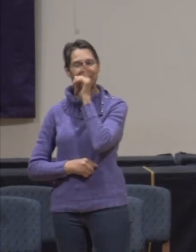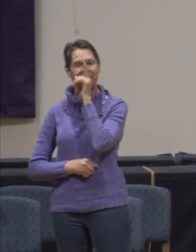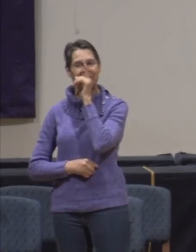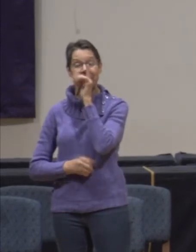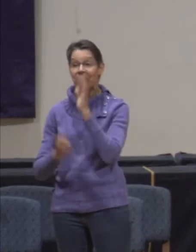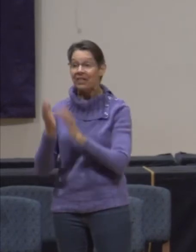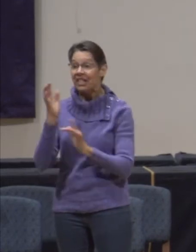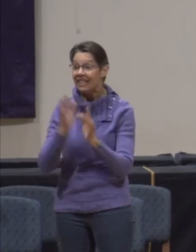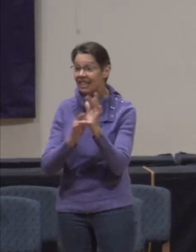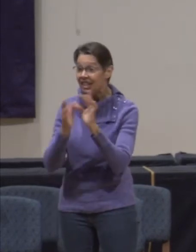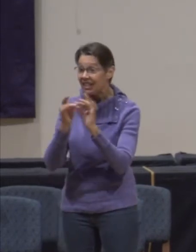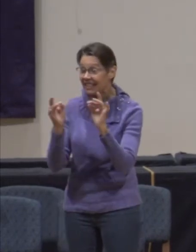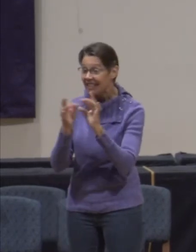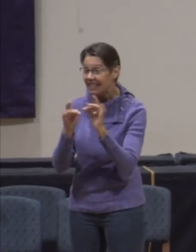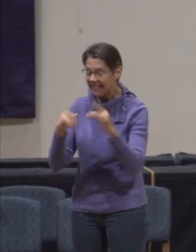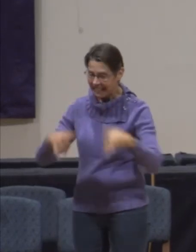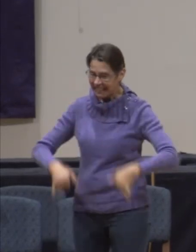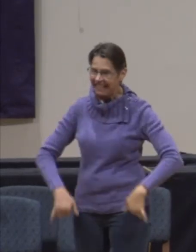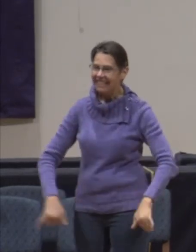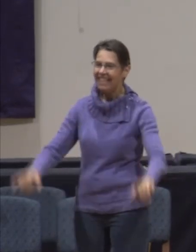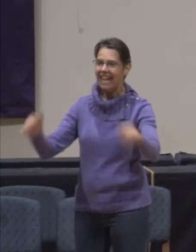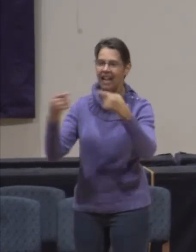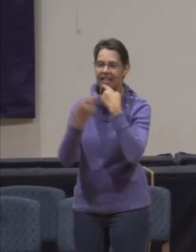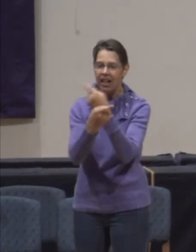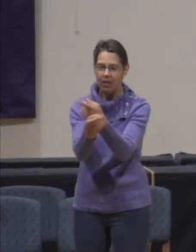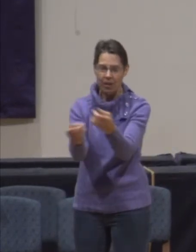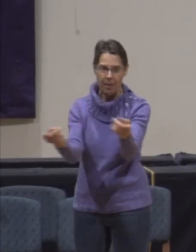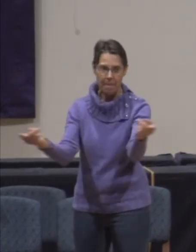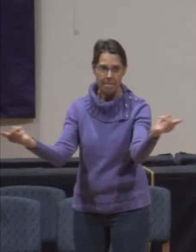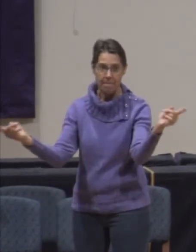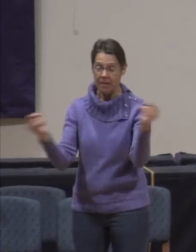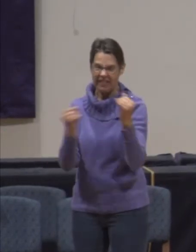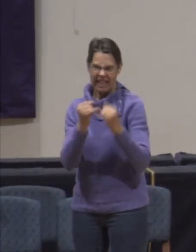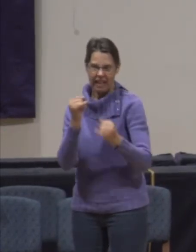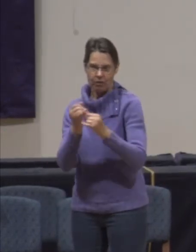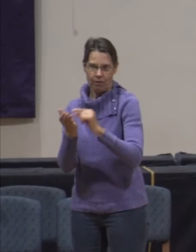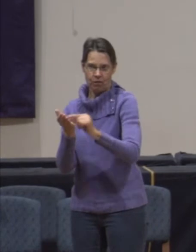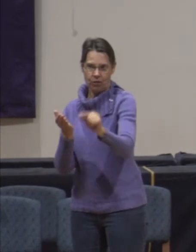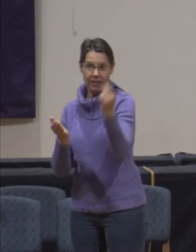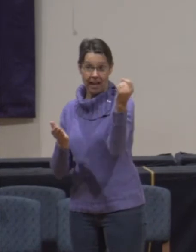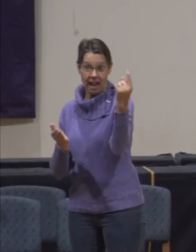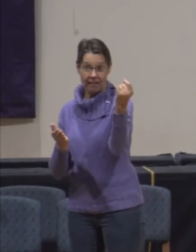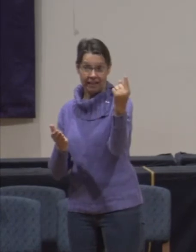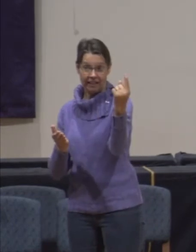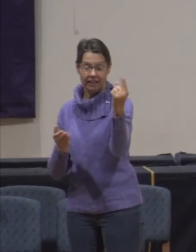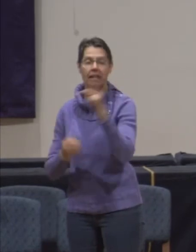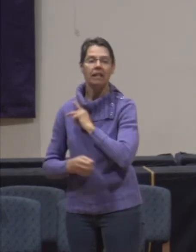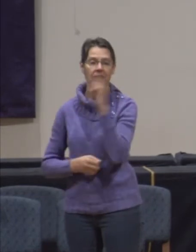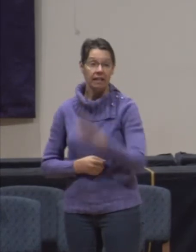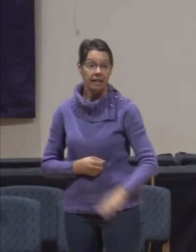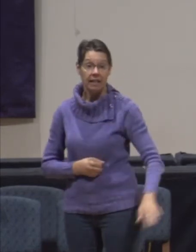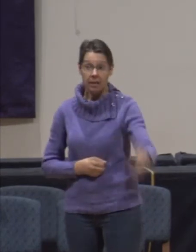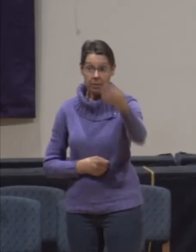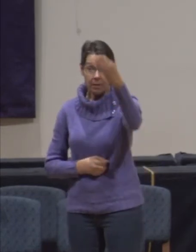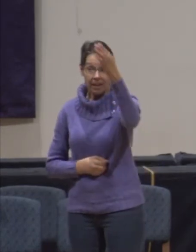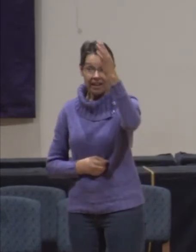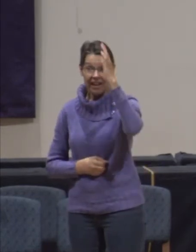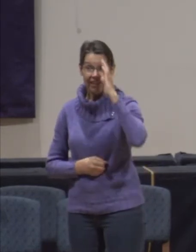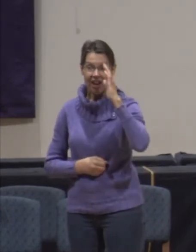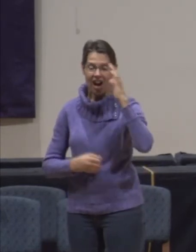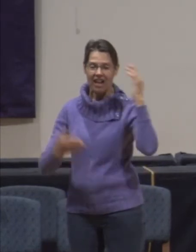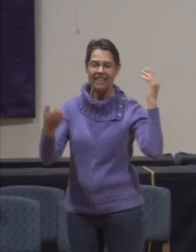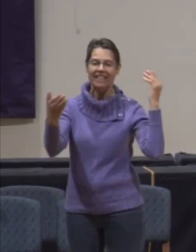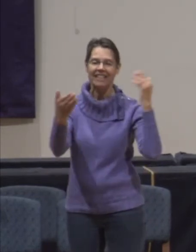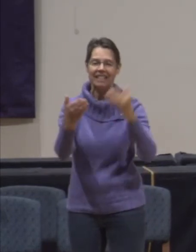Jesus says, yet say to them, the end of verse 11, the kingdom of God has come